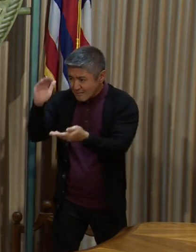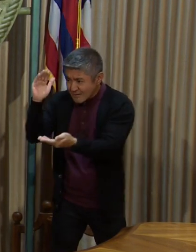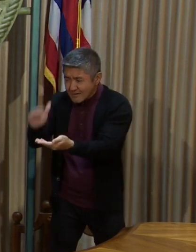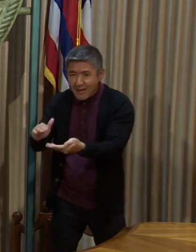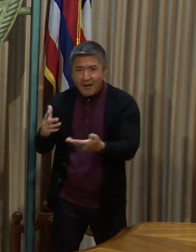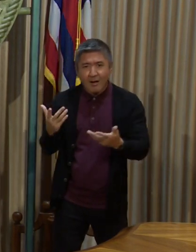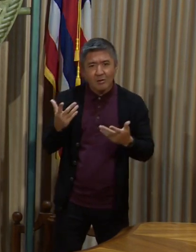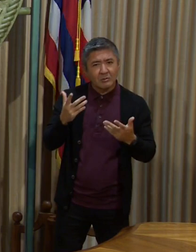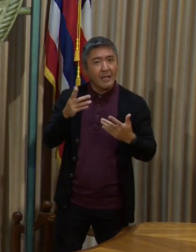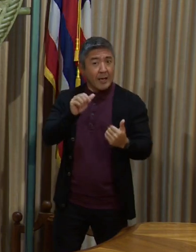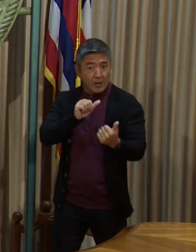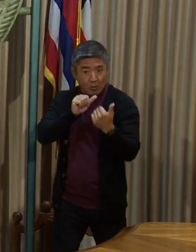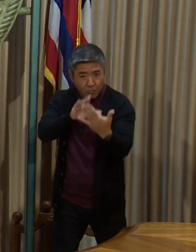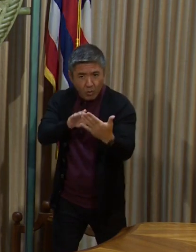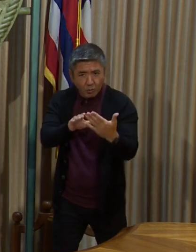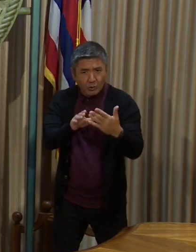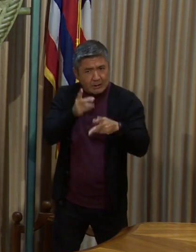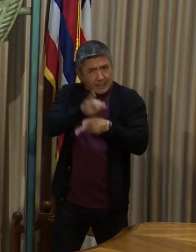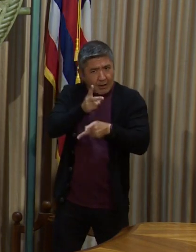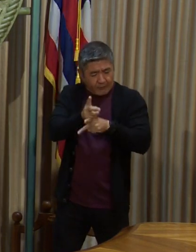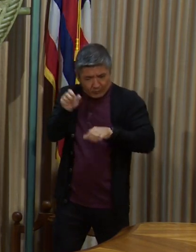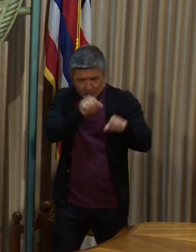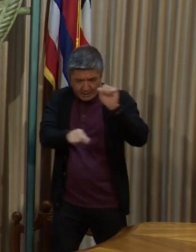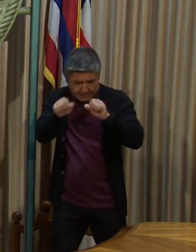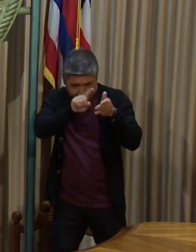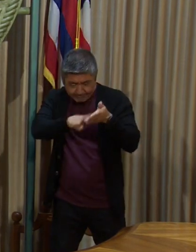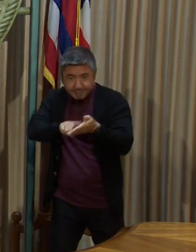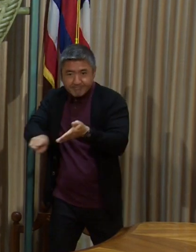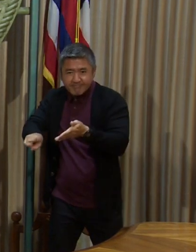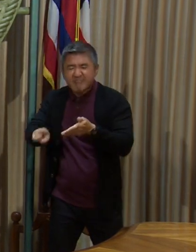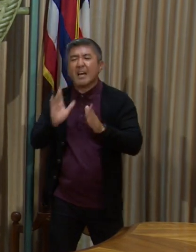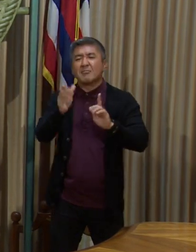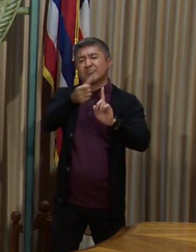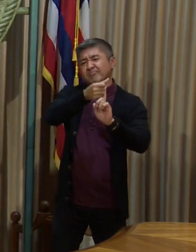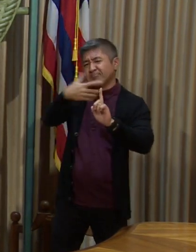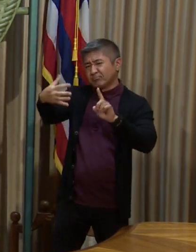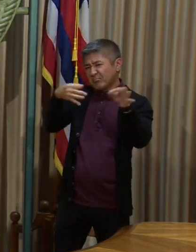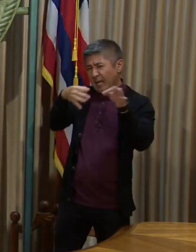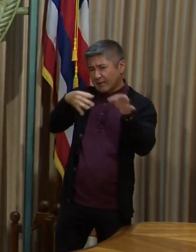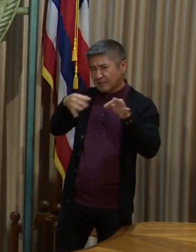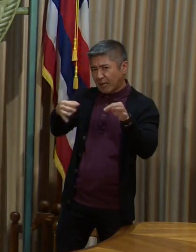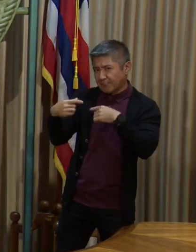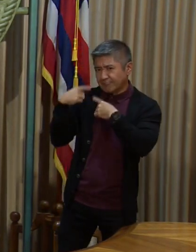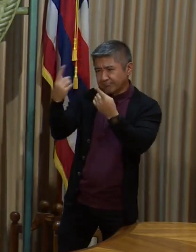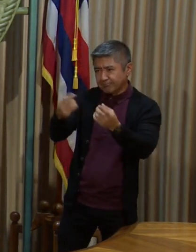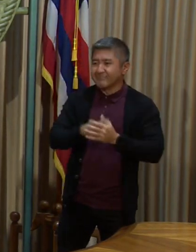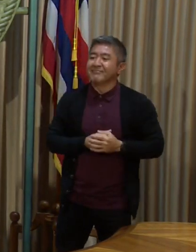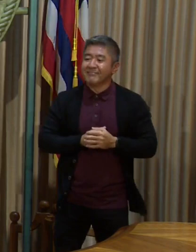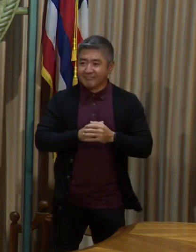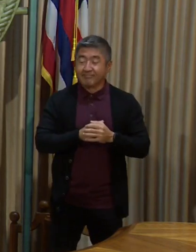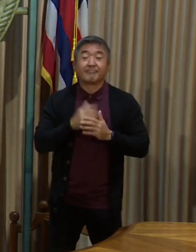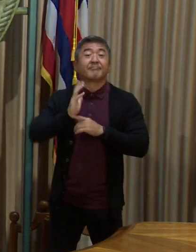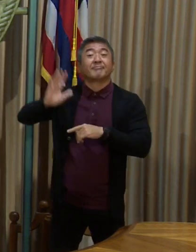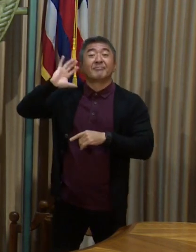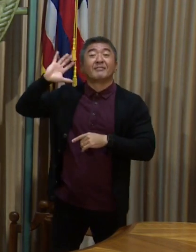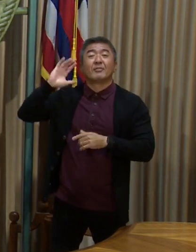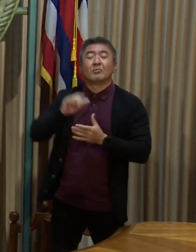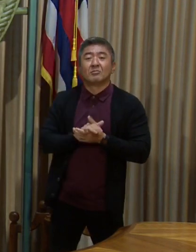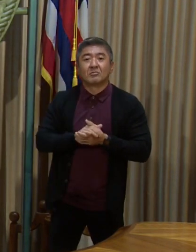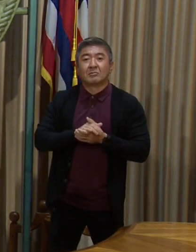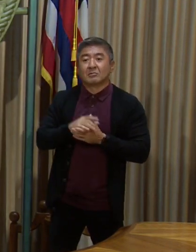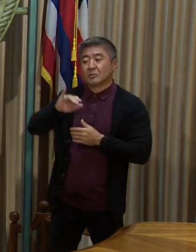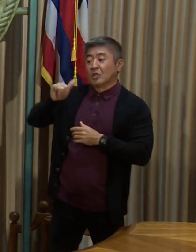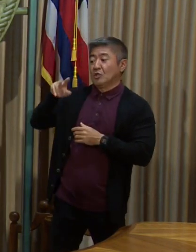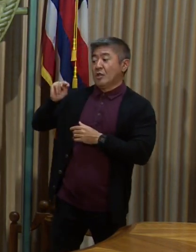in a scientific and smart way. So let's review a little bit about where we've been. If you look at the past, over